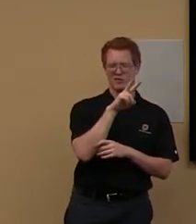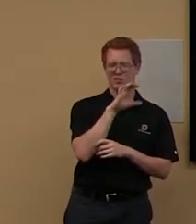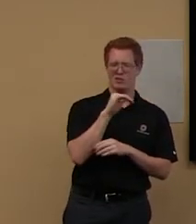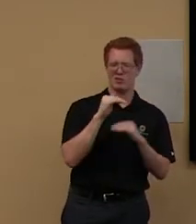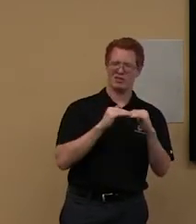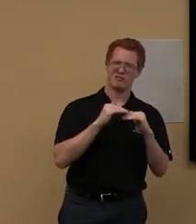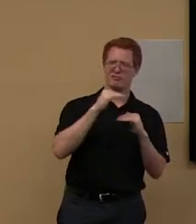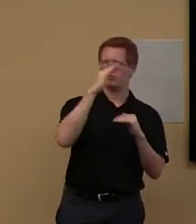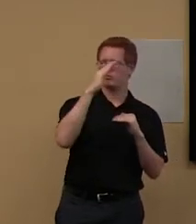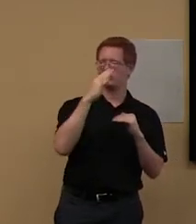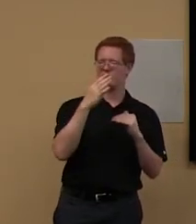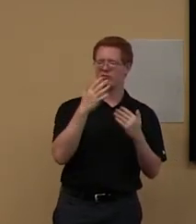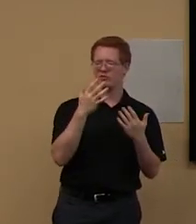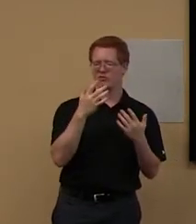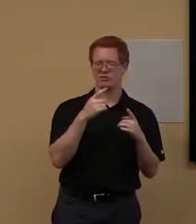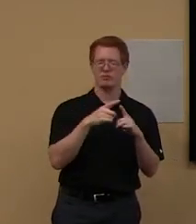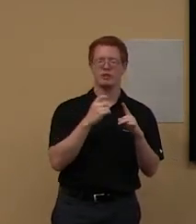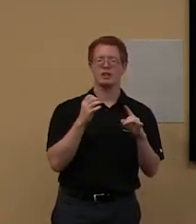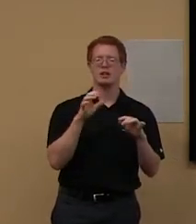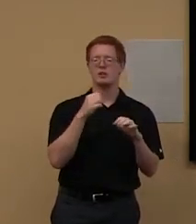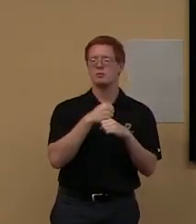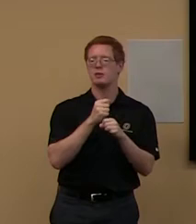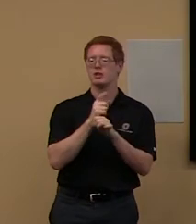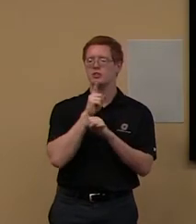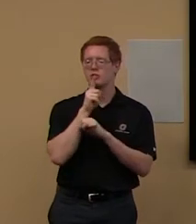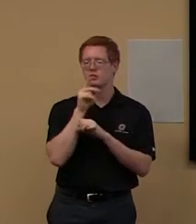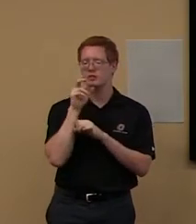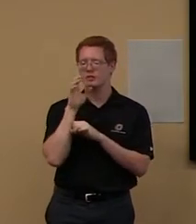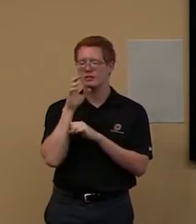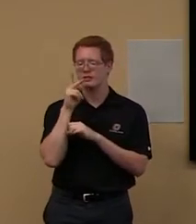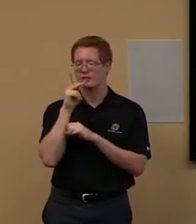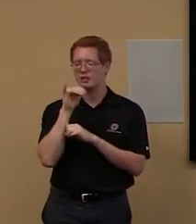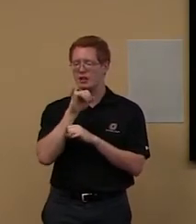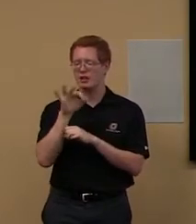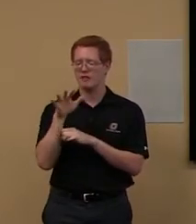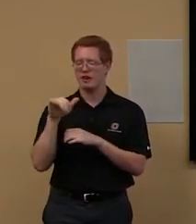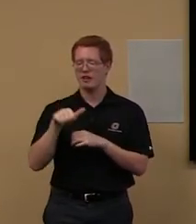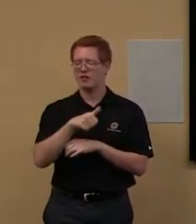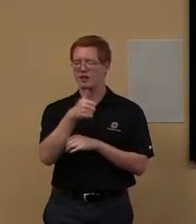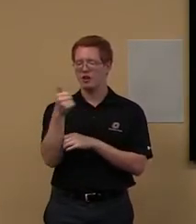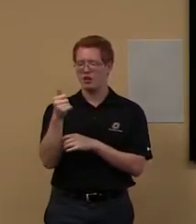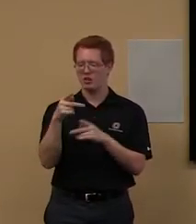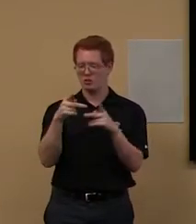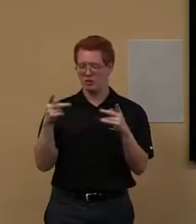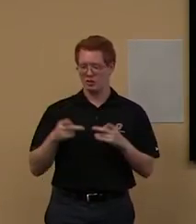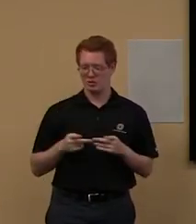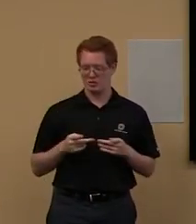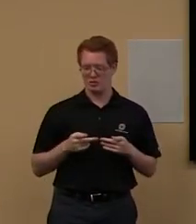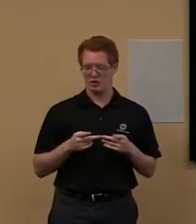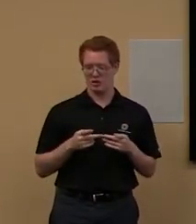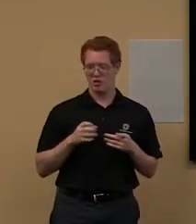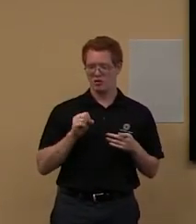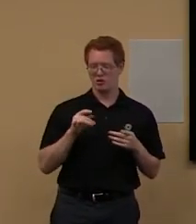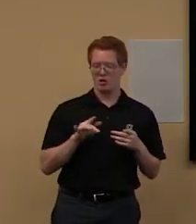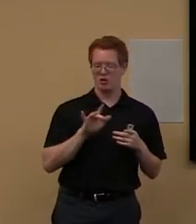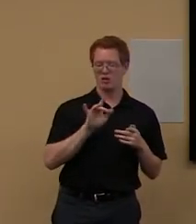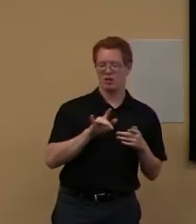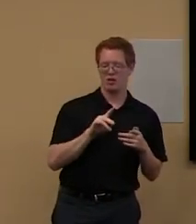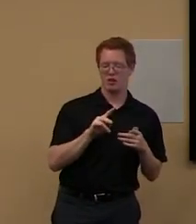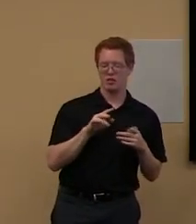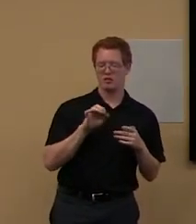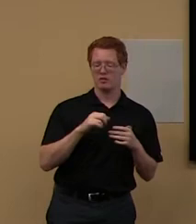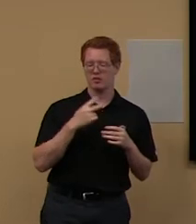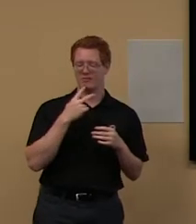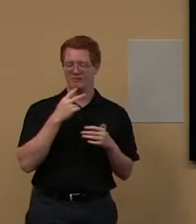that particular item in a different place. In this case we do. And you just click on, View Full